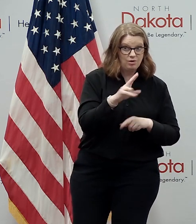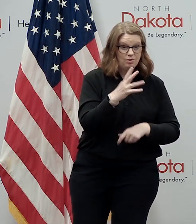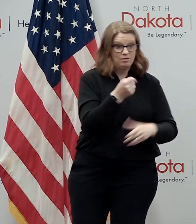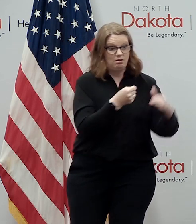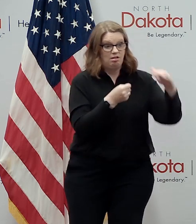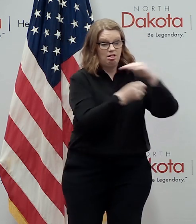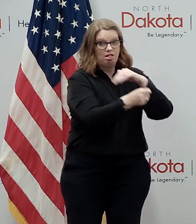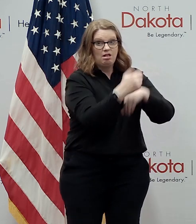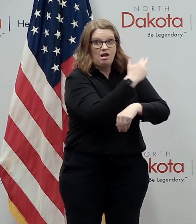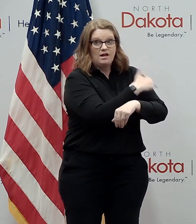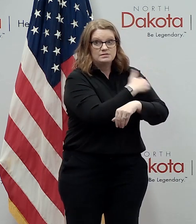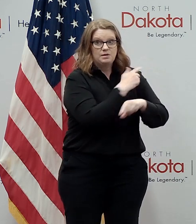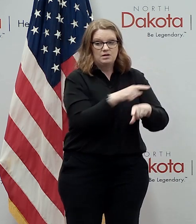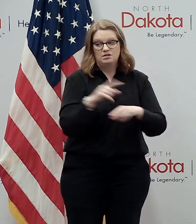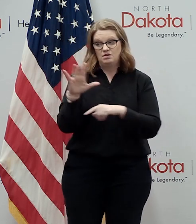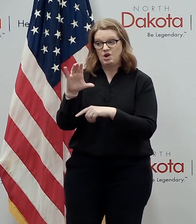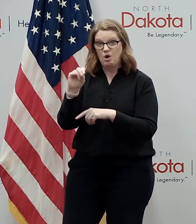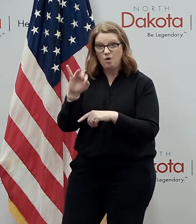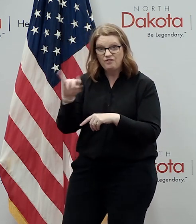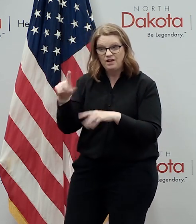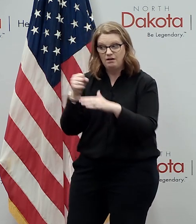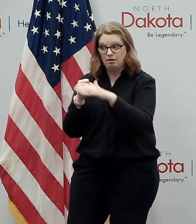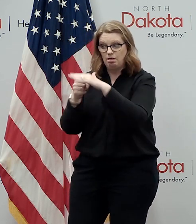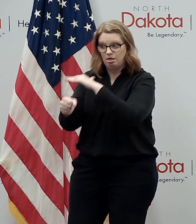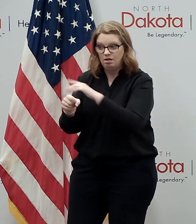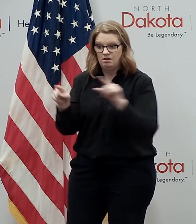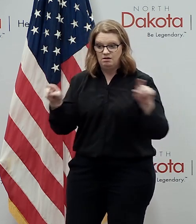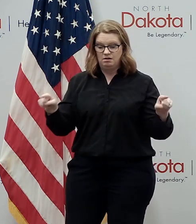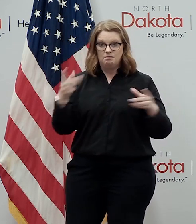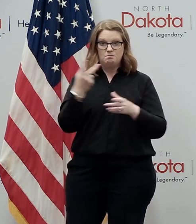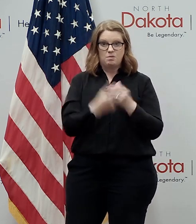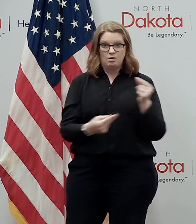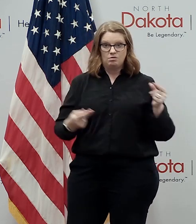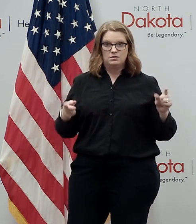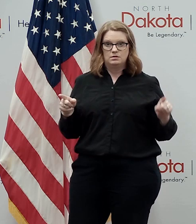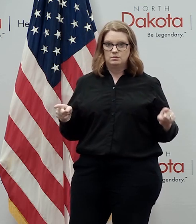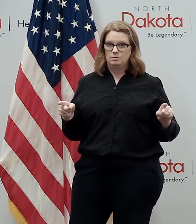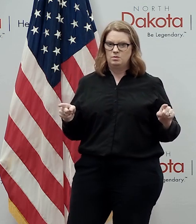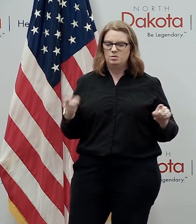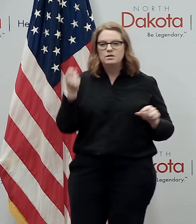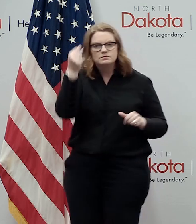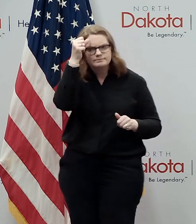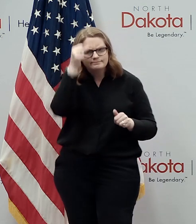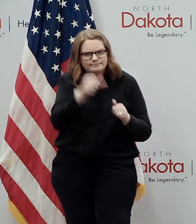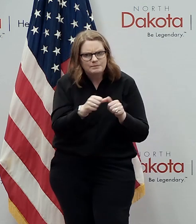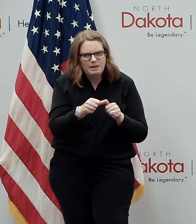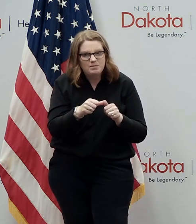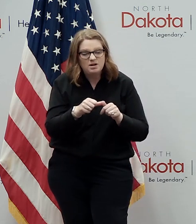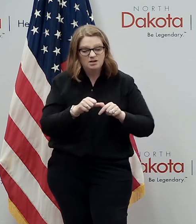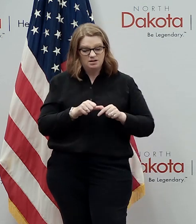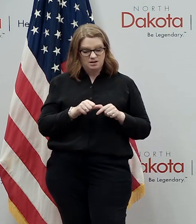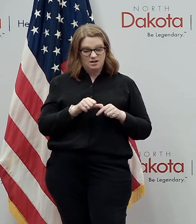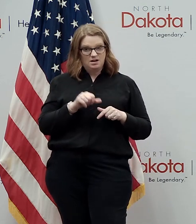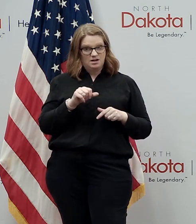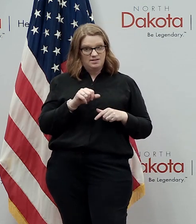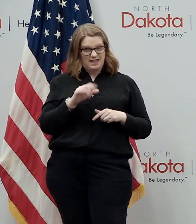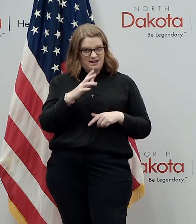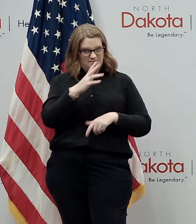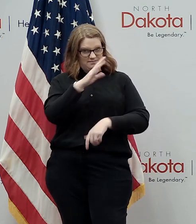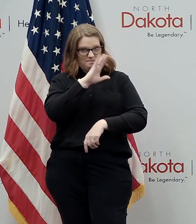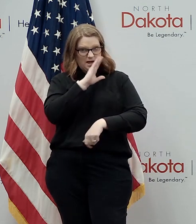covid hospitalizations remember that hospital capacity is a key component of north dakota smart restart